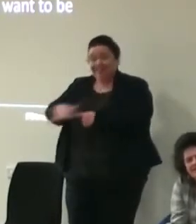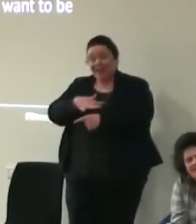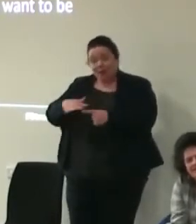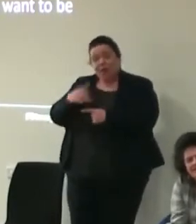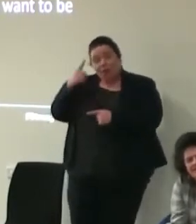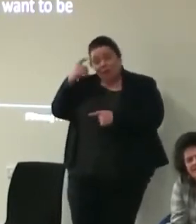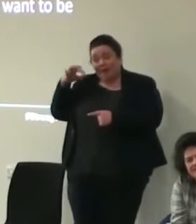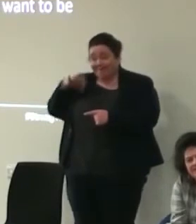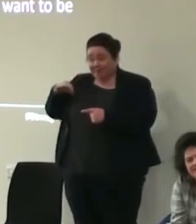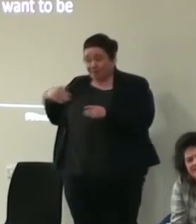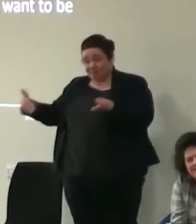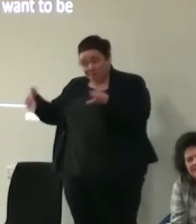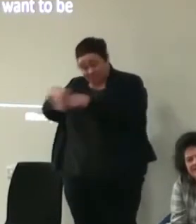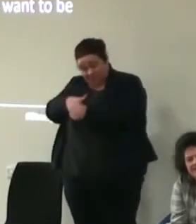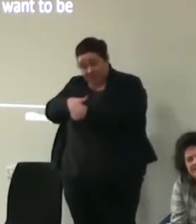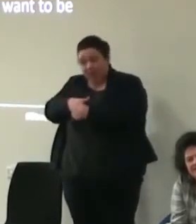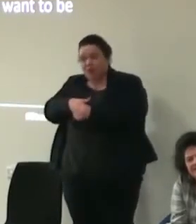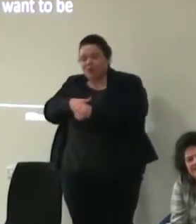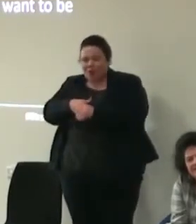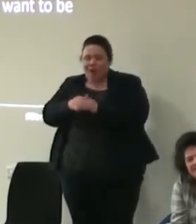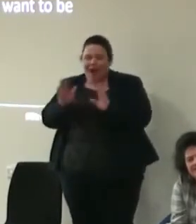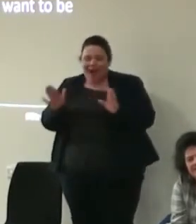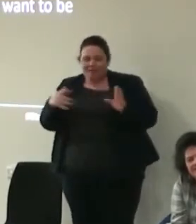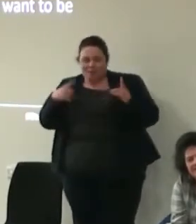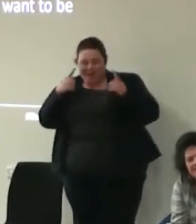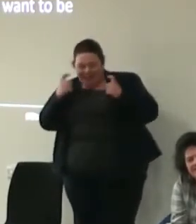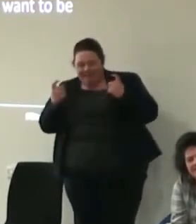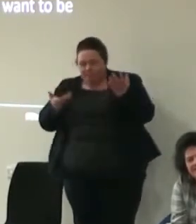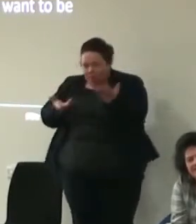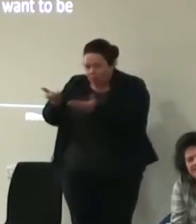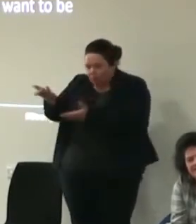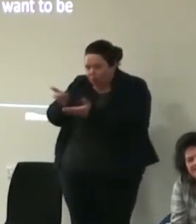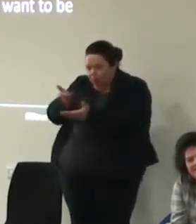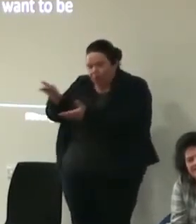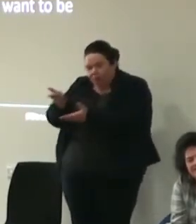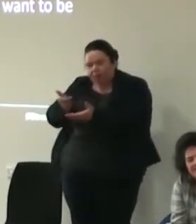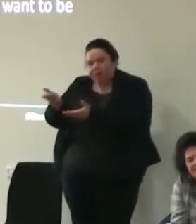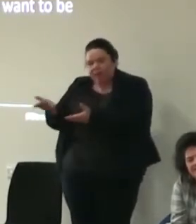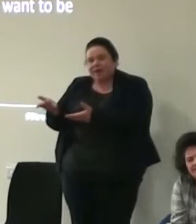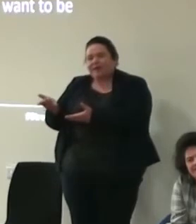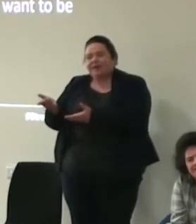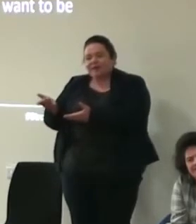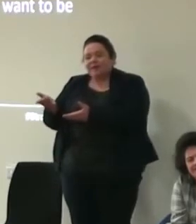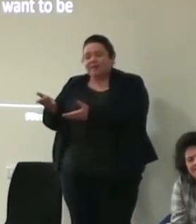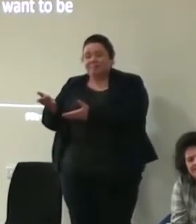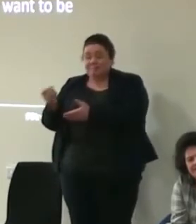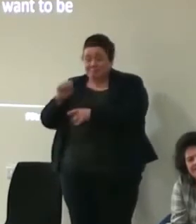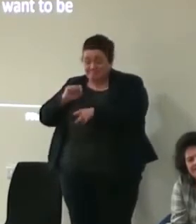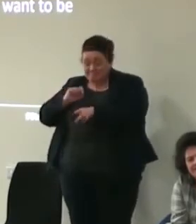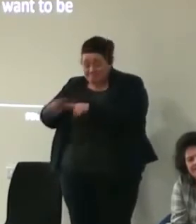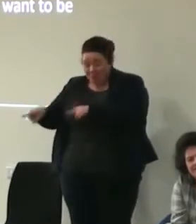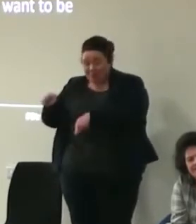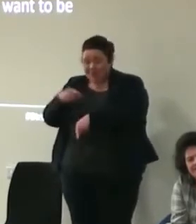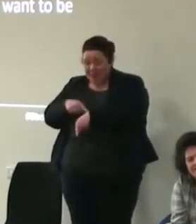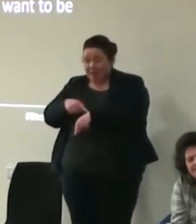advantage for getting onto the programme so we would be as careful and diplomatic as we could about this and nine times out of ten young